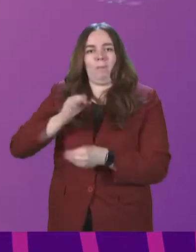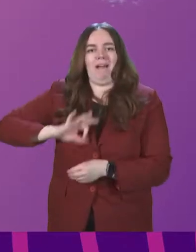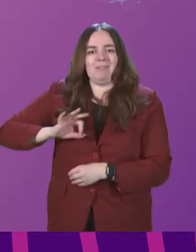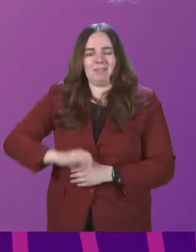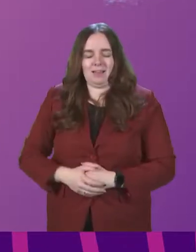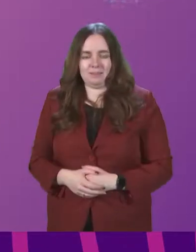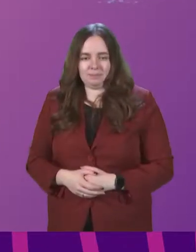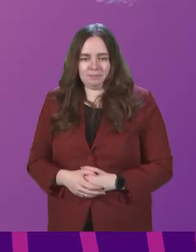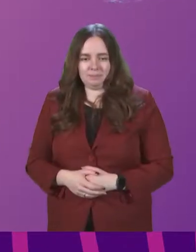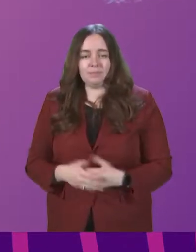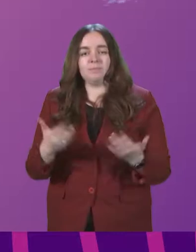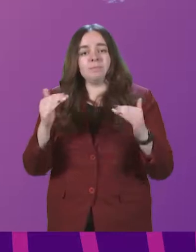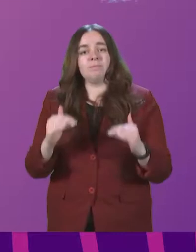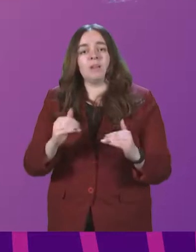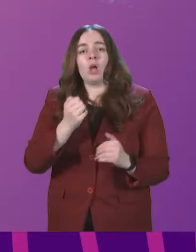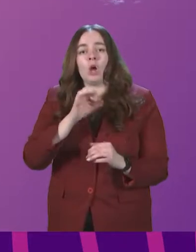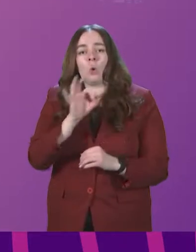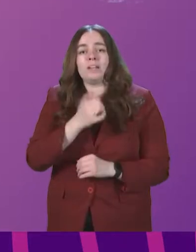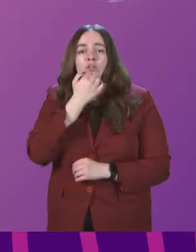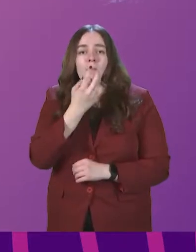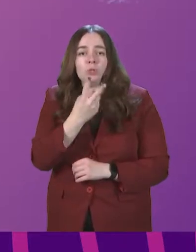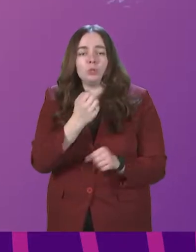Thank you. Question number two, Gillian Martin.